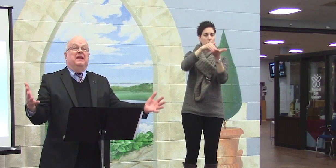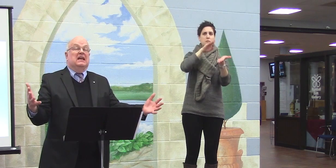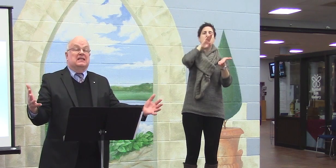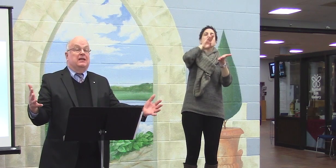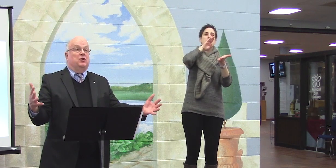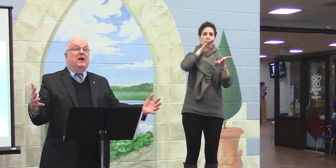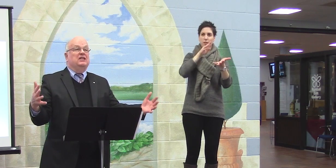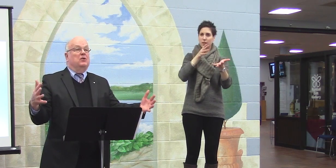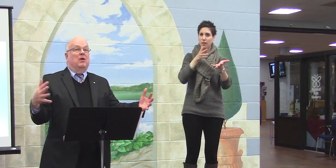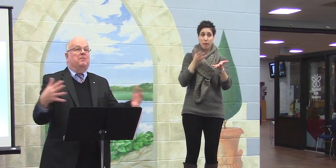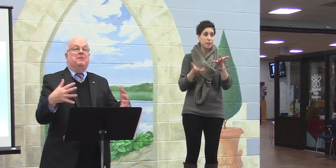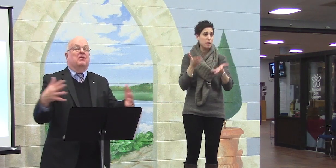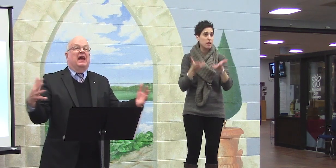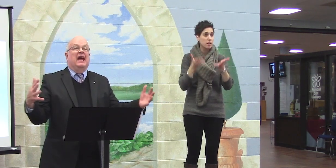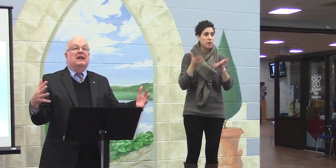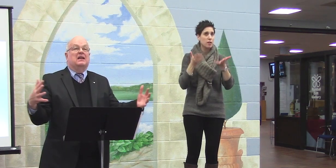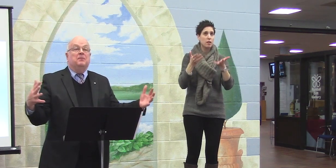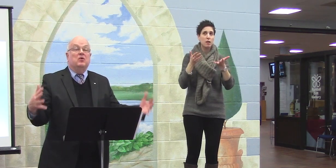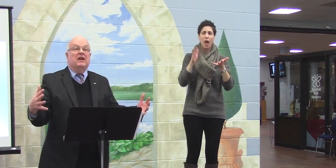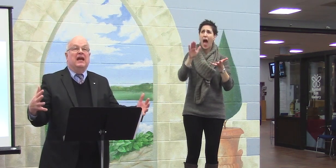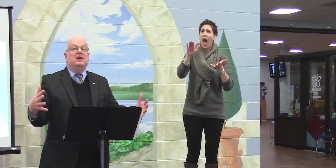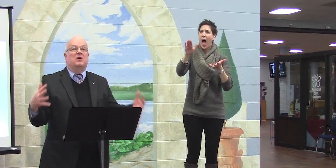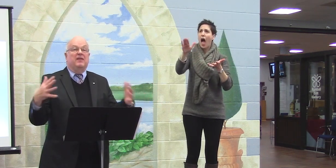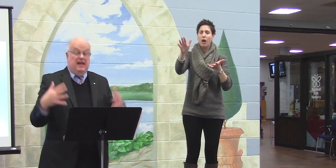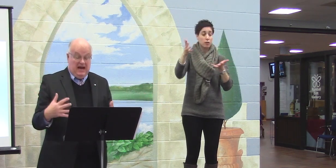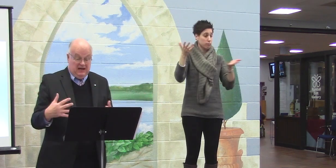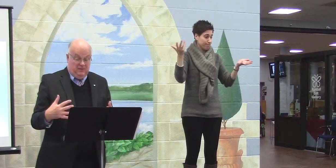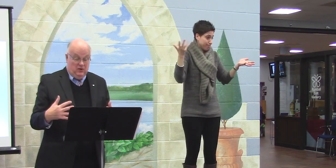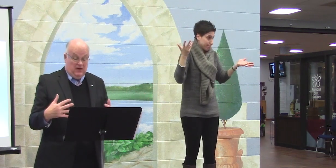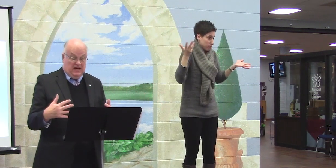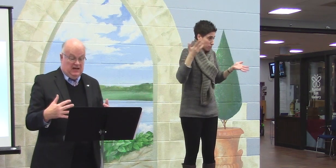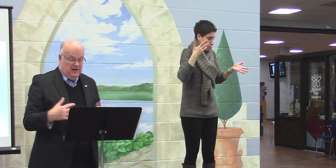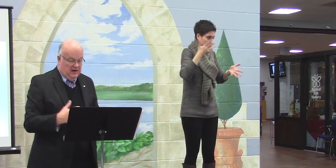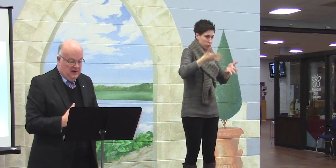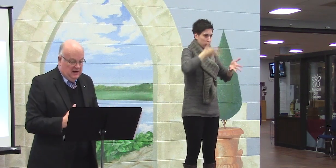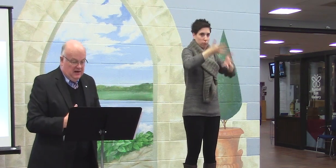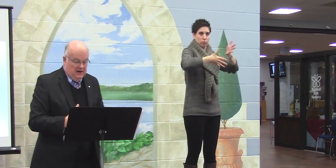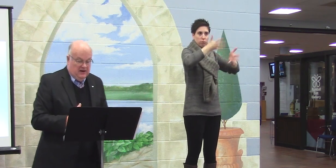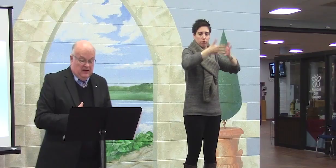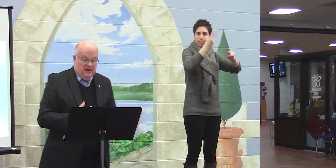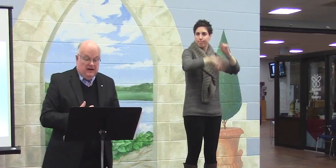Being in a situation where people can't communicate or they can't communicate.